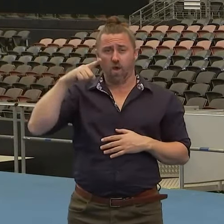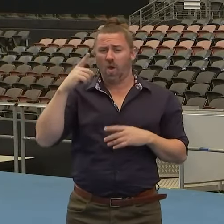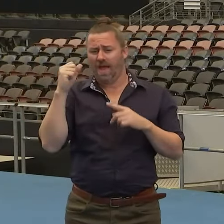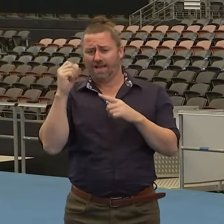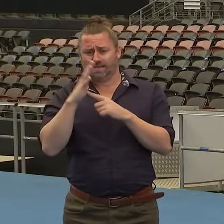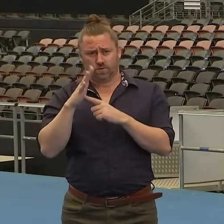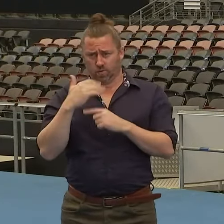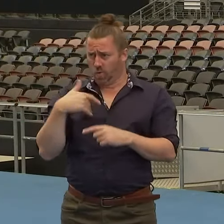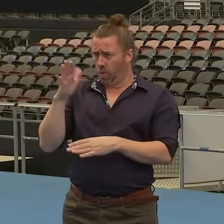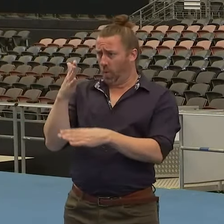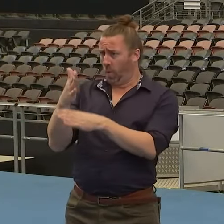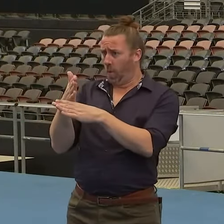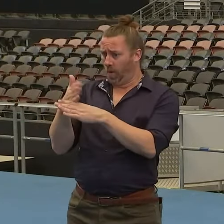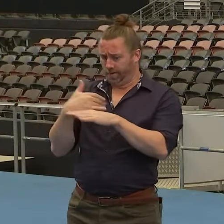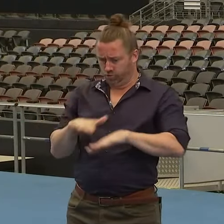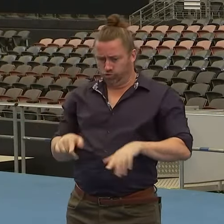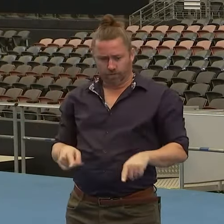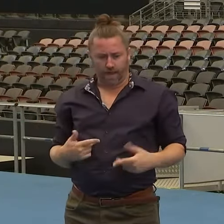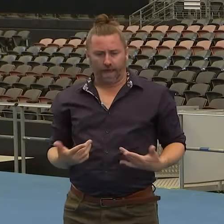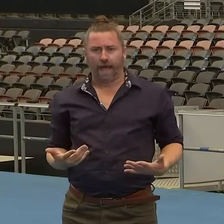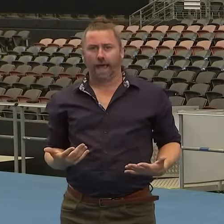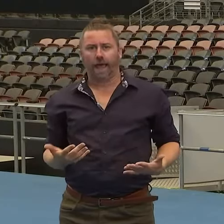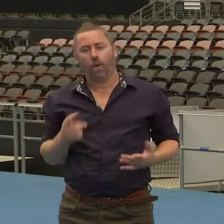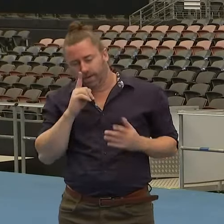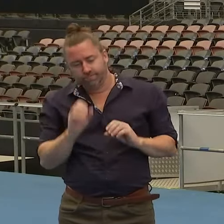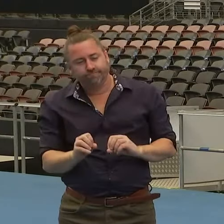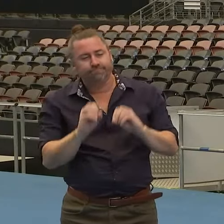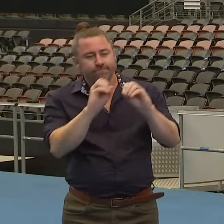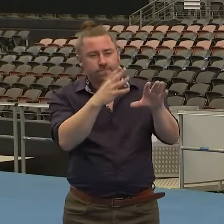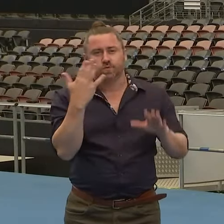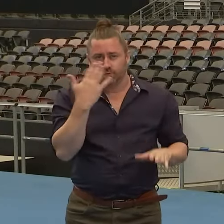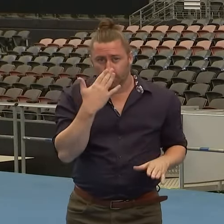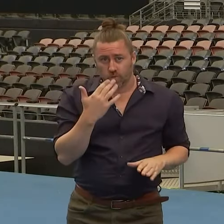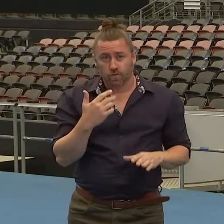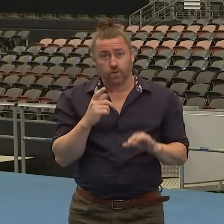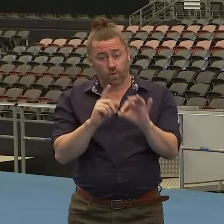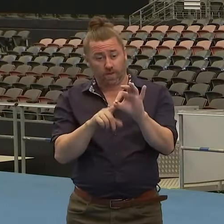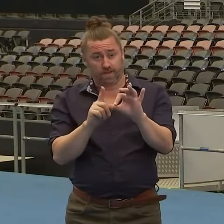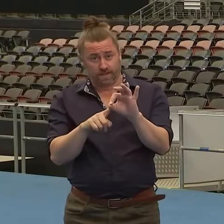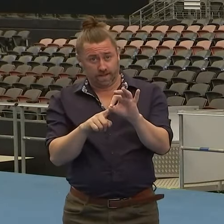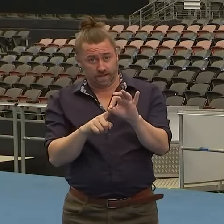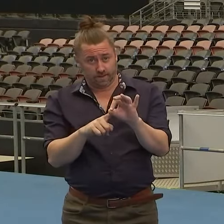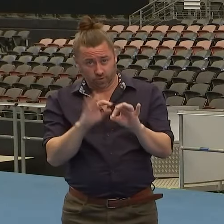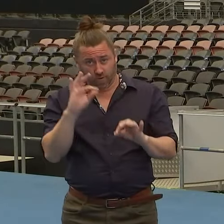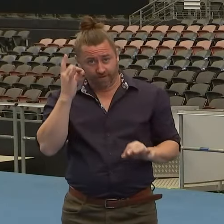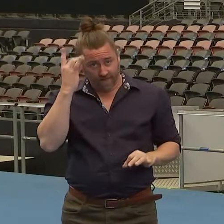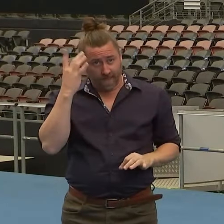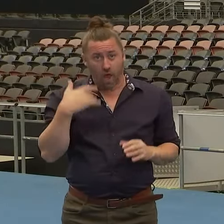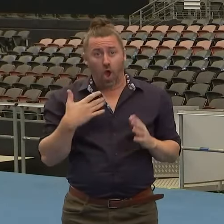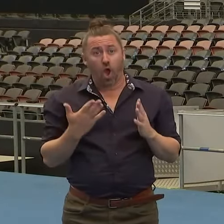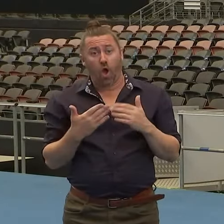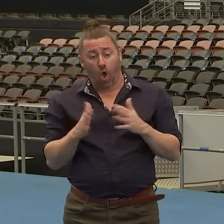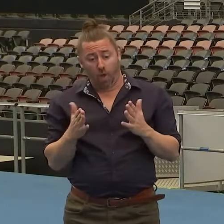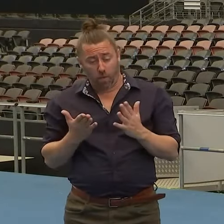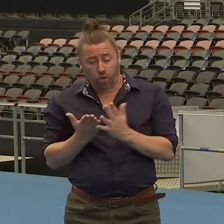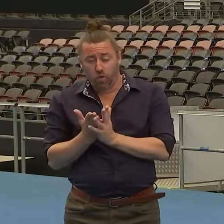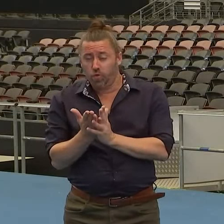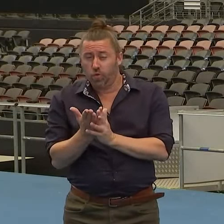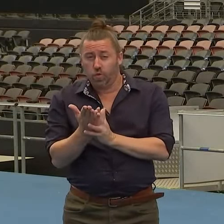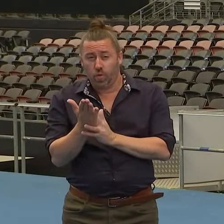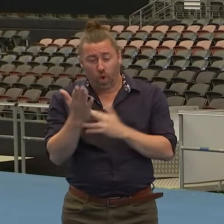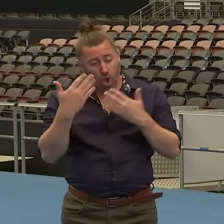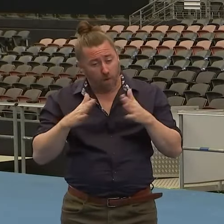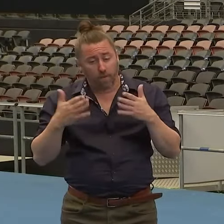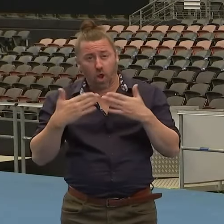workers and that Queensland schools, unlike schools down south, were opened all, basically